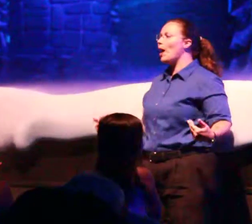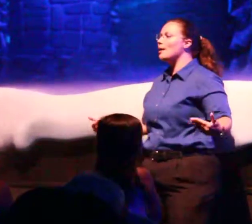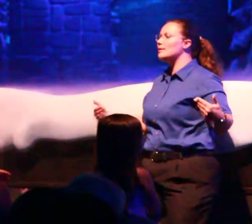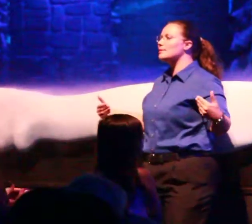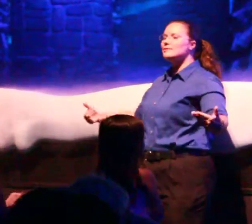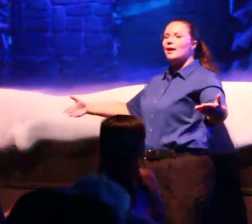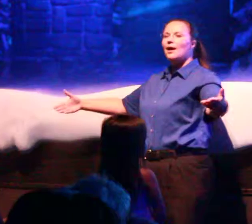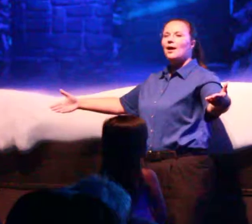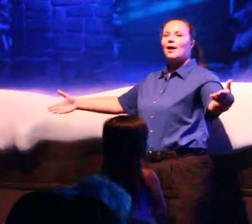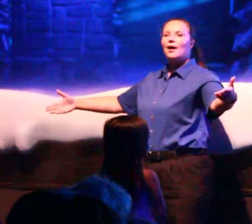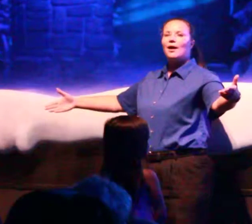I stay.